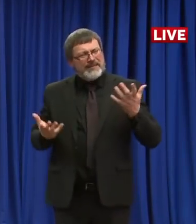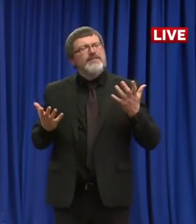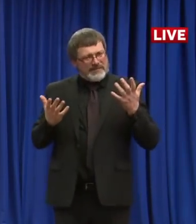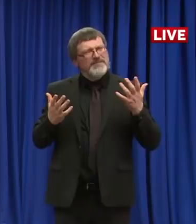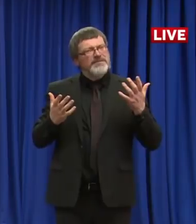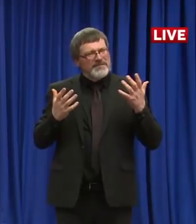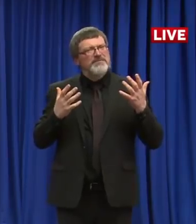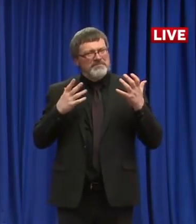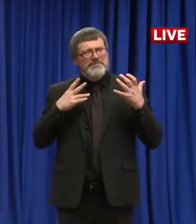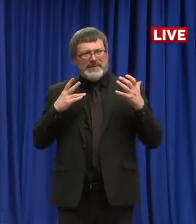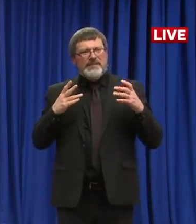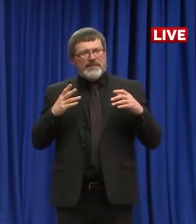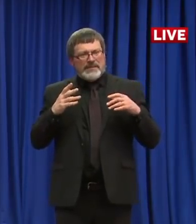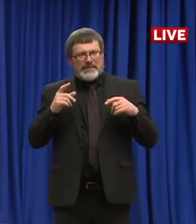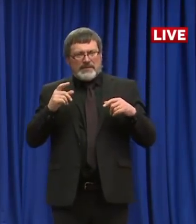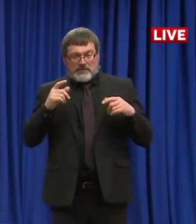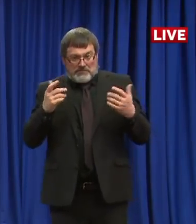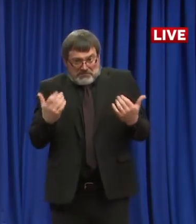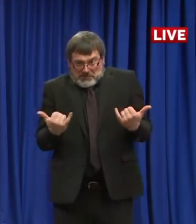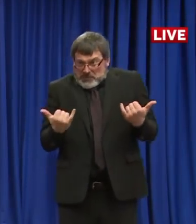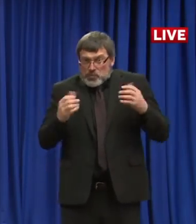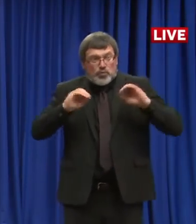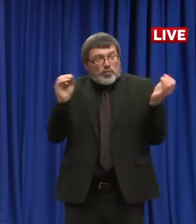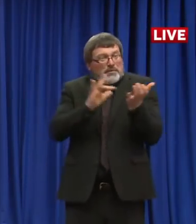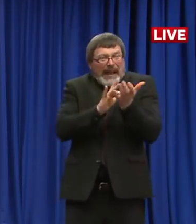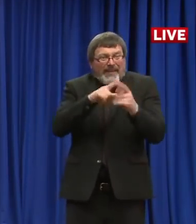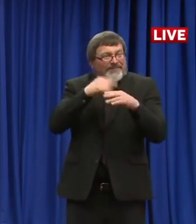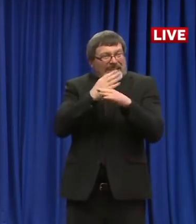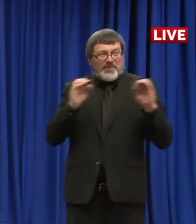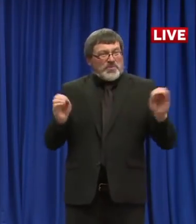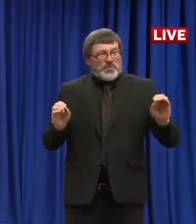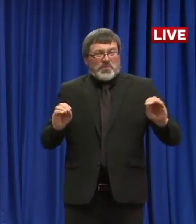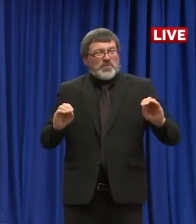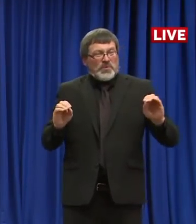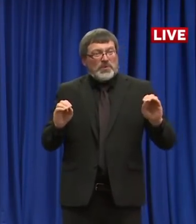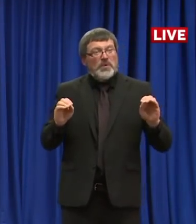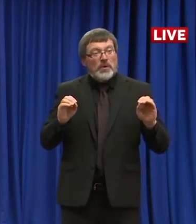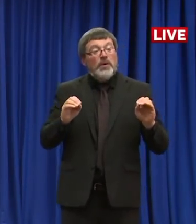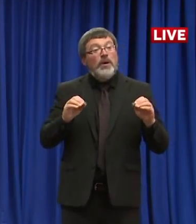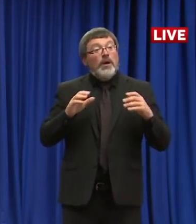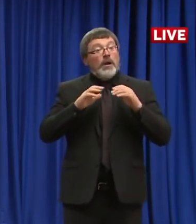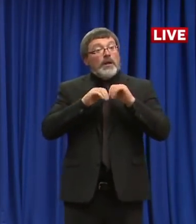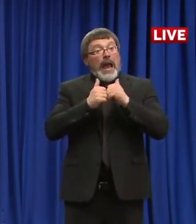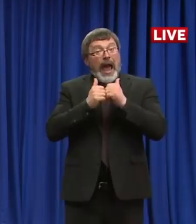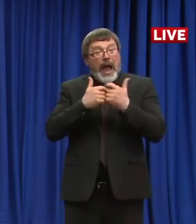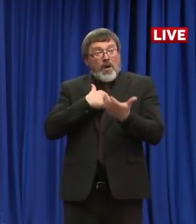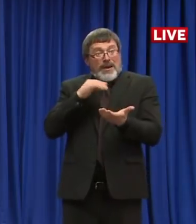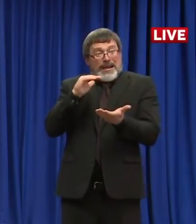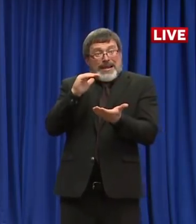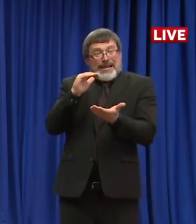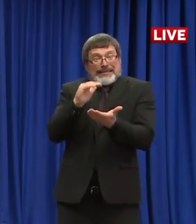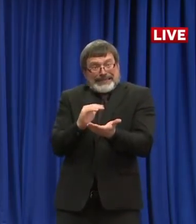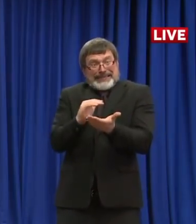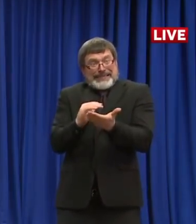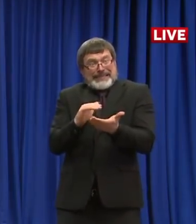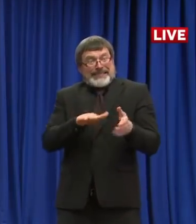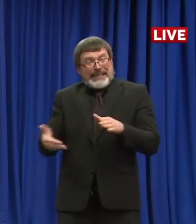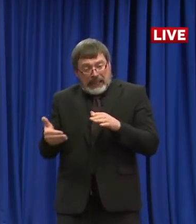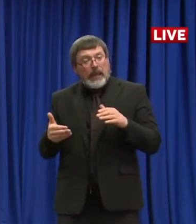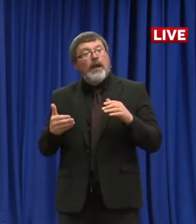is lowered. And we see the mortality rate being extremely serious, especially in the vulnerable